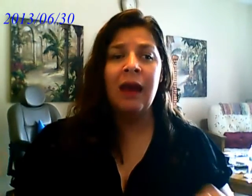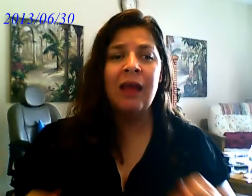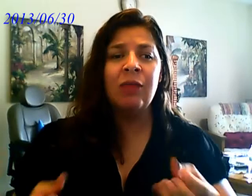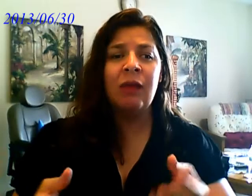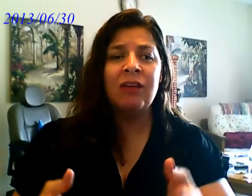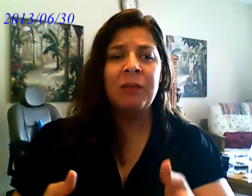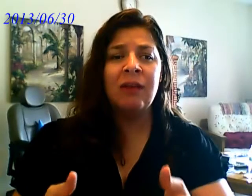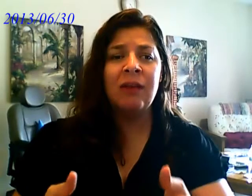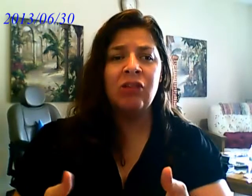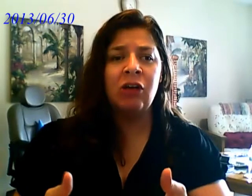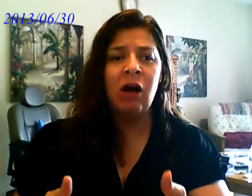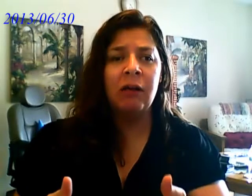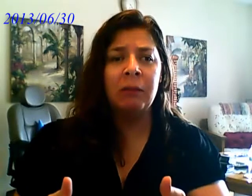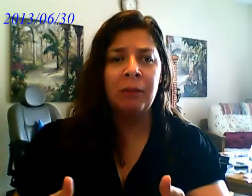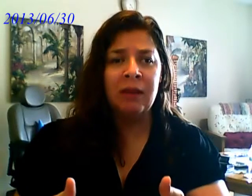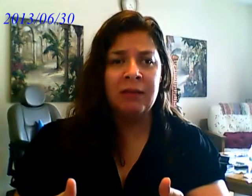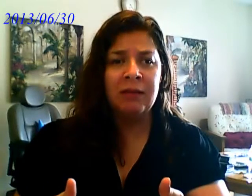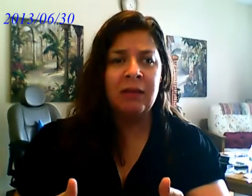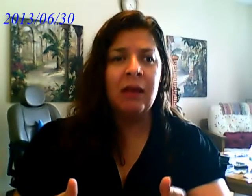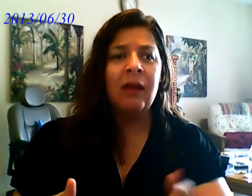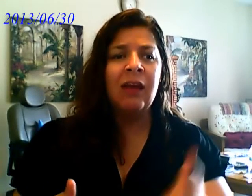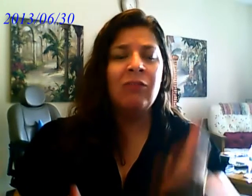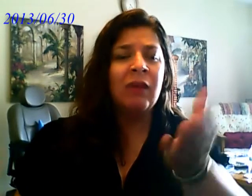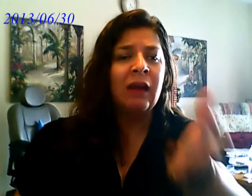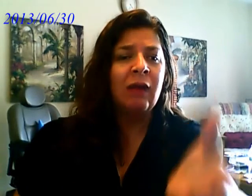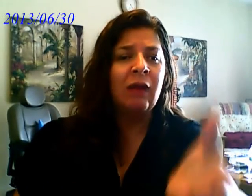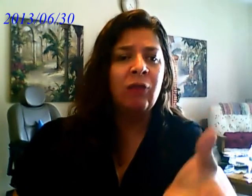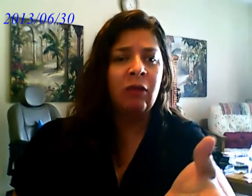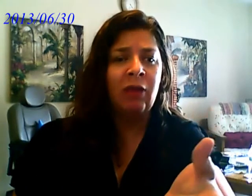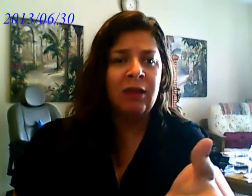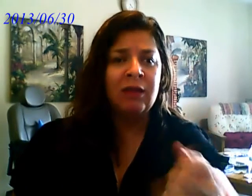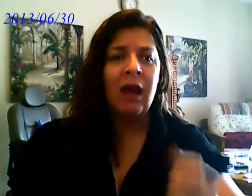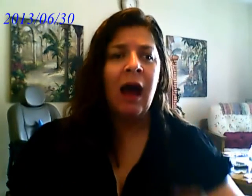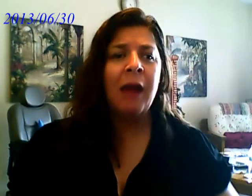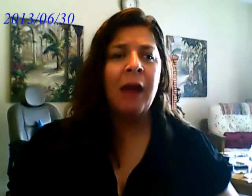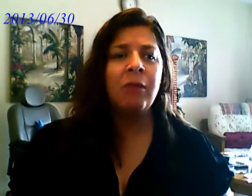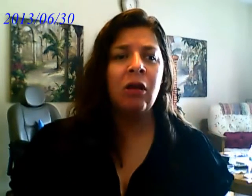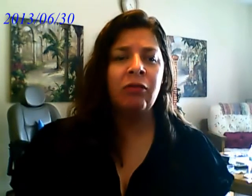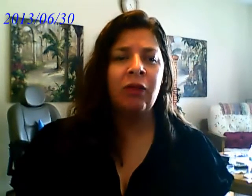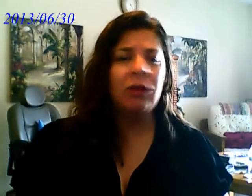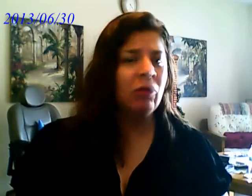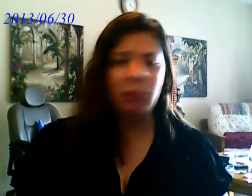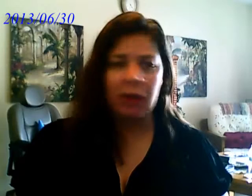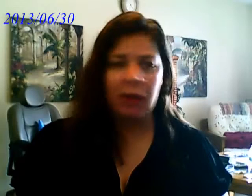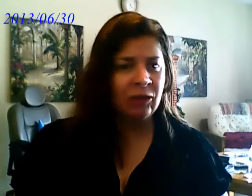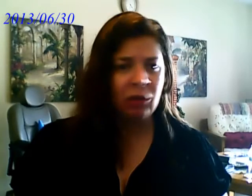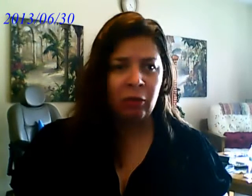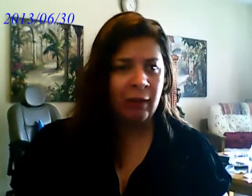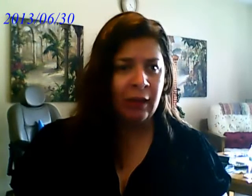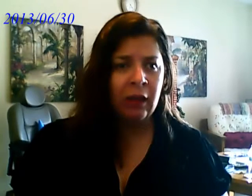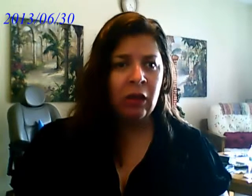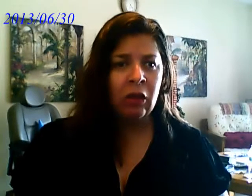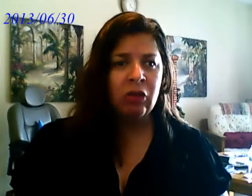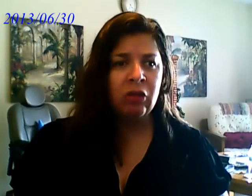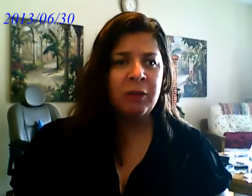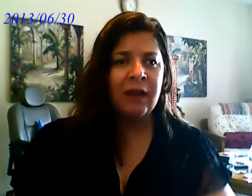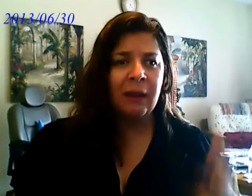an etherized patient caught in bliss. Give me a cupful of this. I am not afraid, nor will I turn away. You speak like